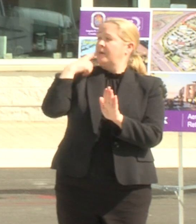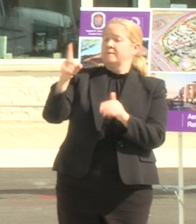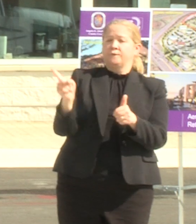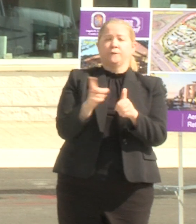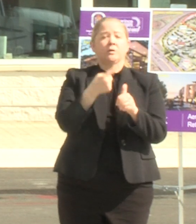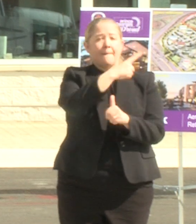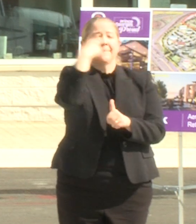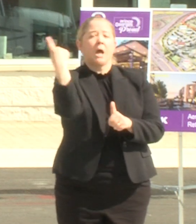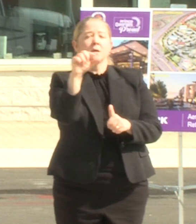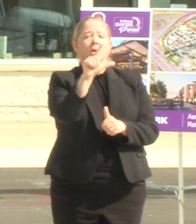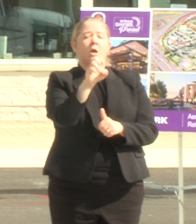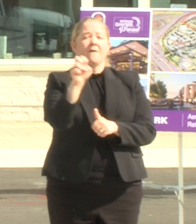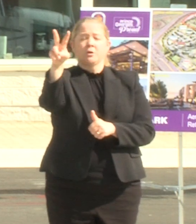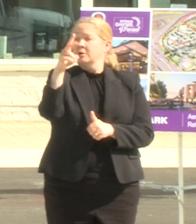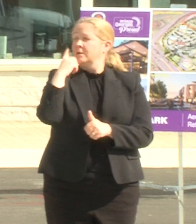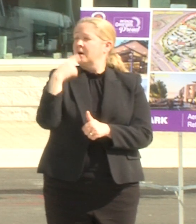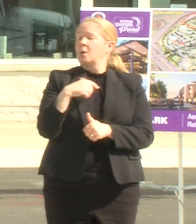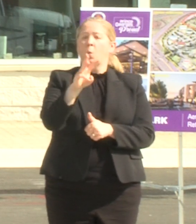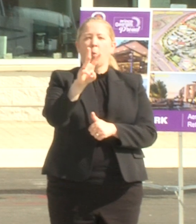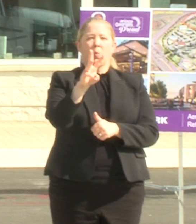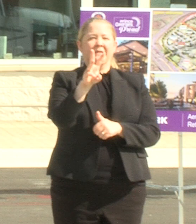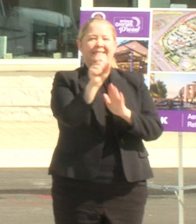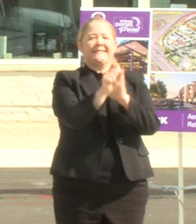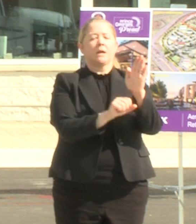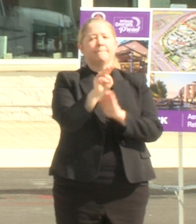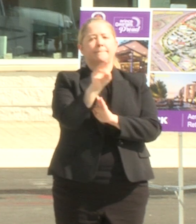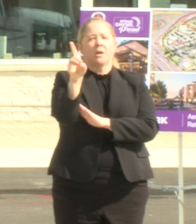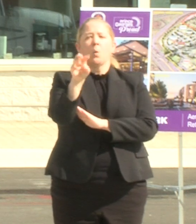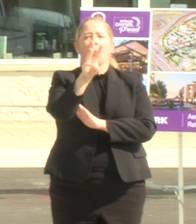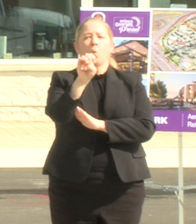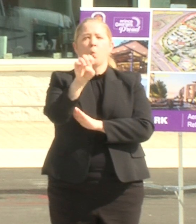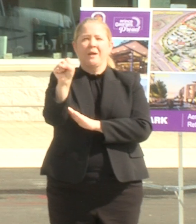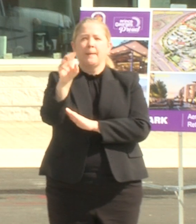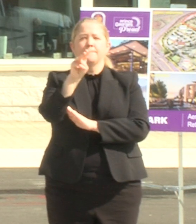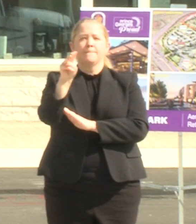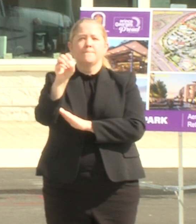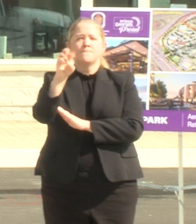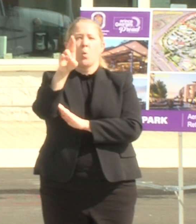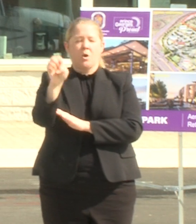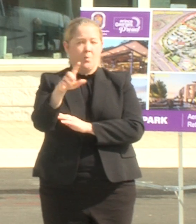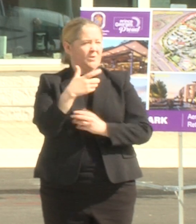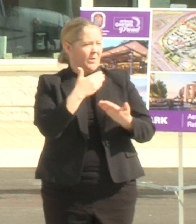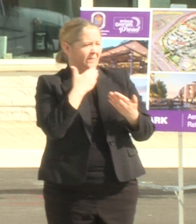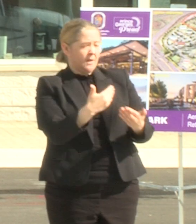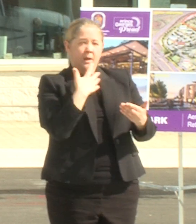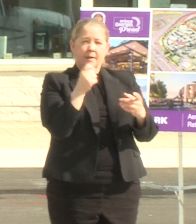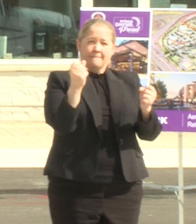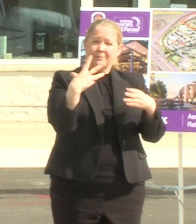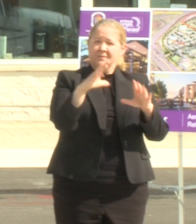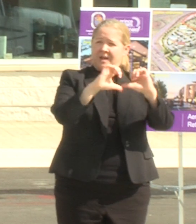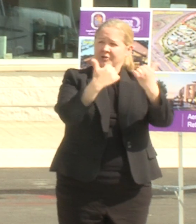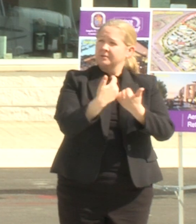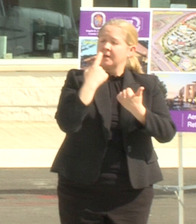of the state of maryland west moore uh and i want to thank so many agencies that were a part of 210